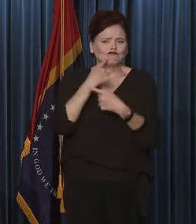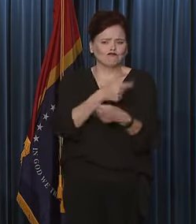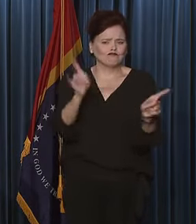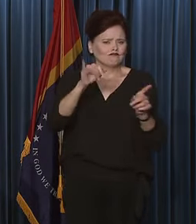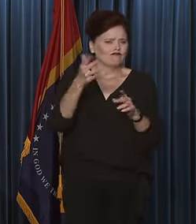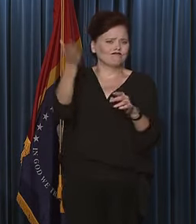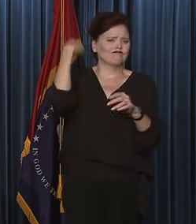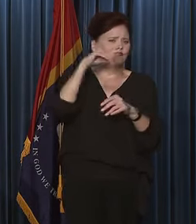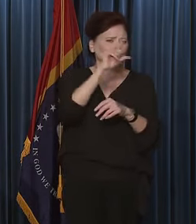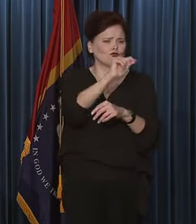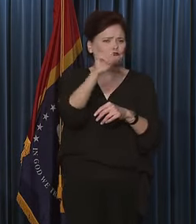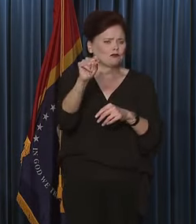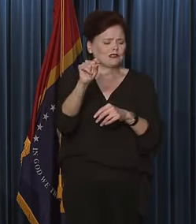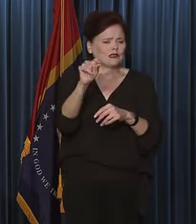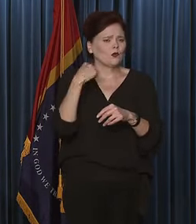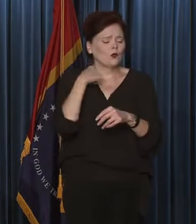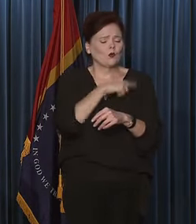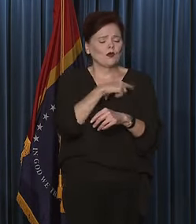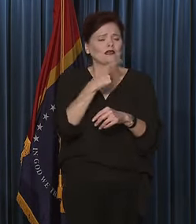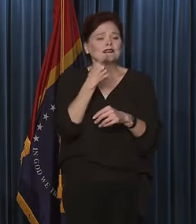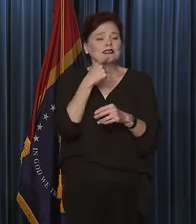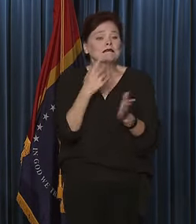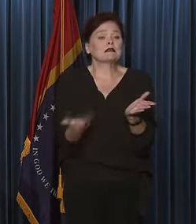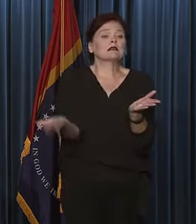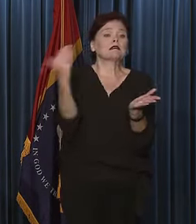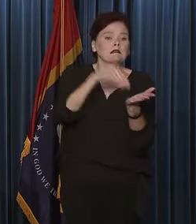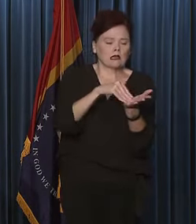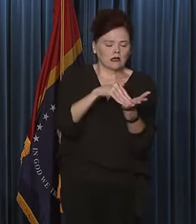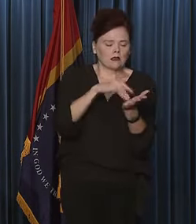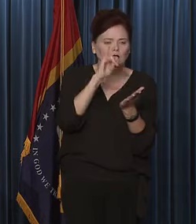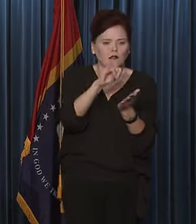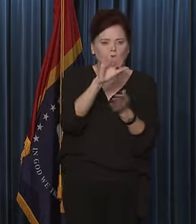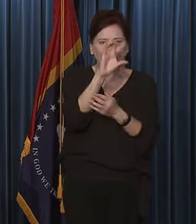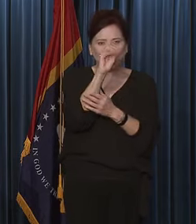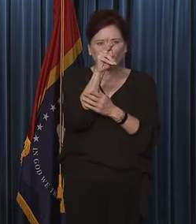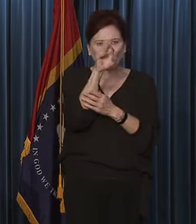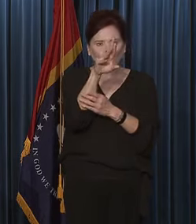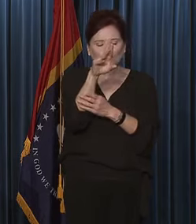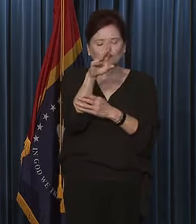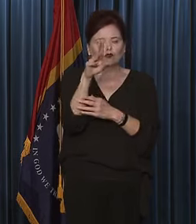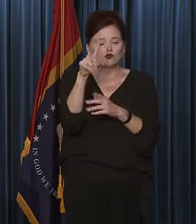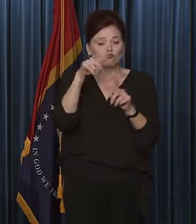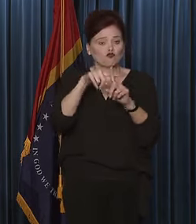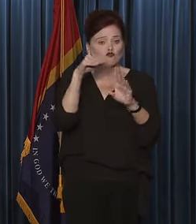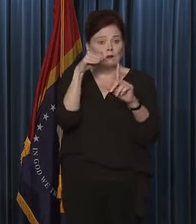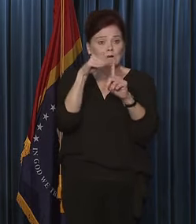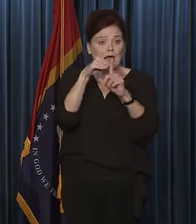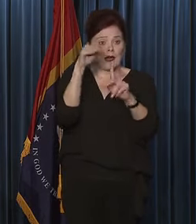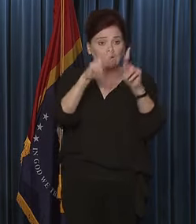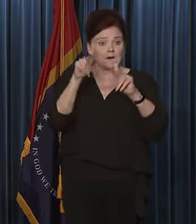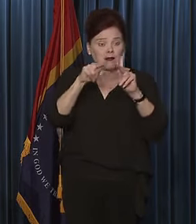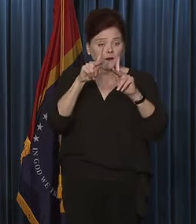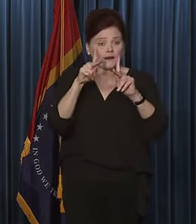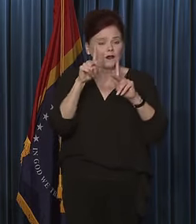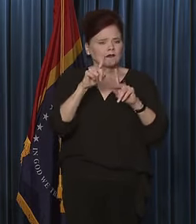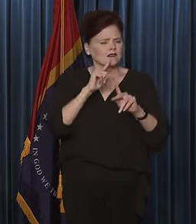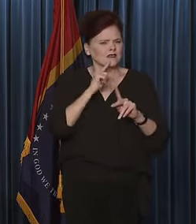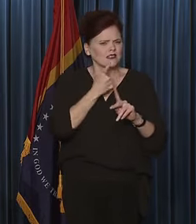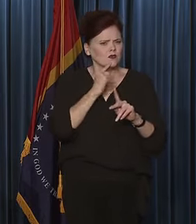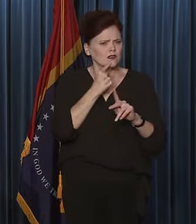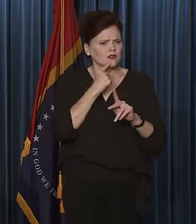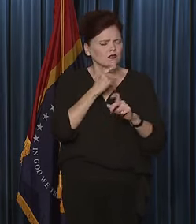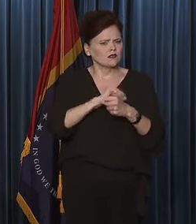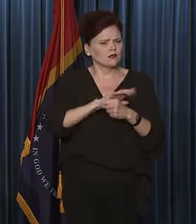This was a reissue of the same order that's been out there to remind individuals of the seriousness